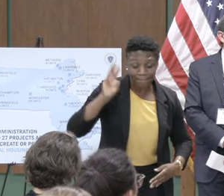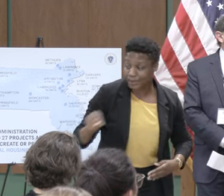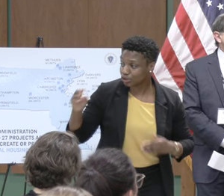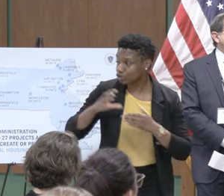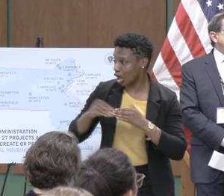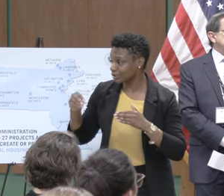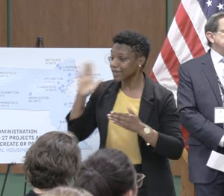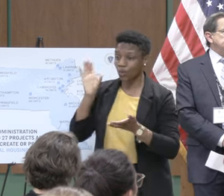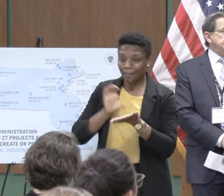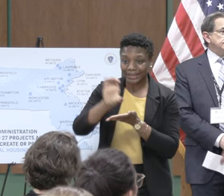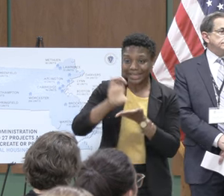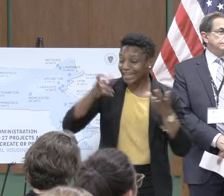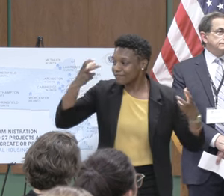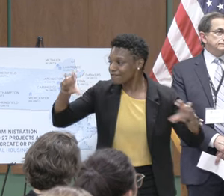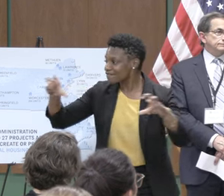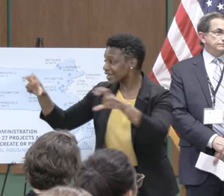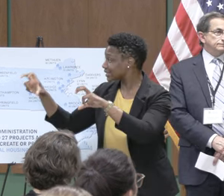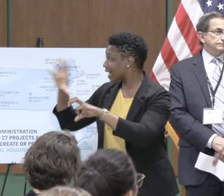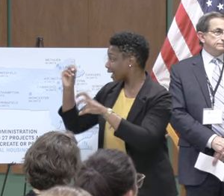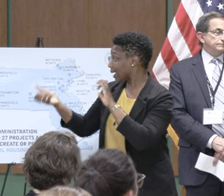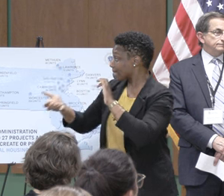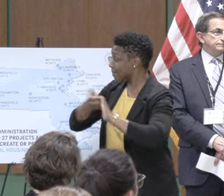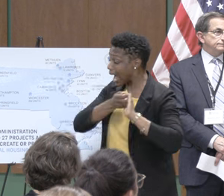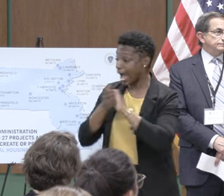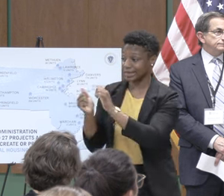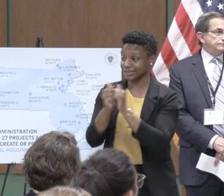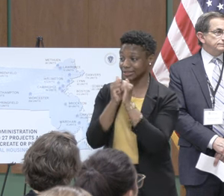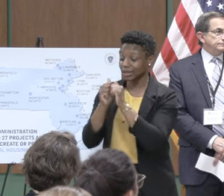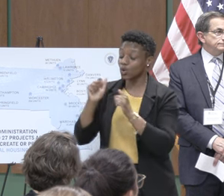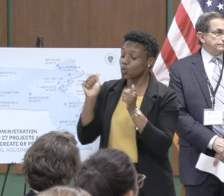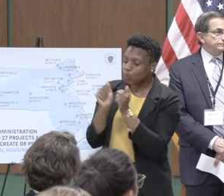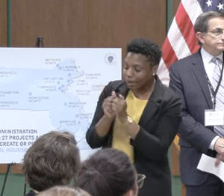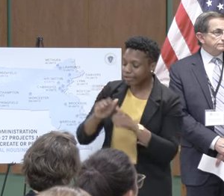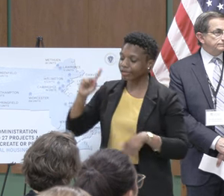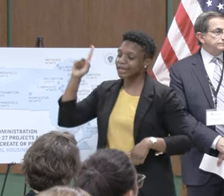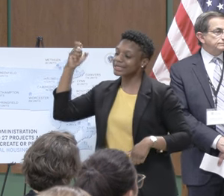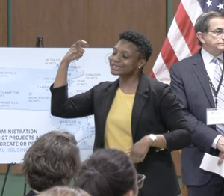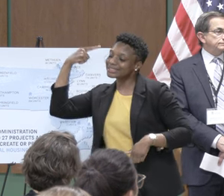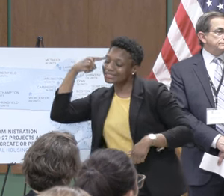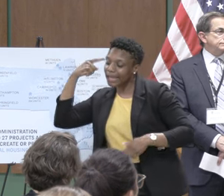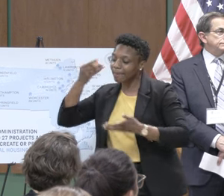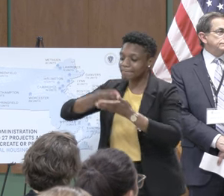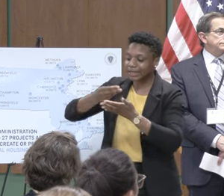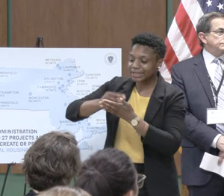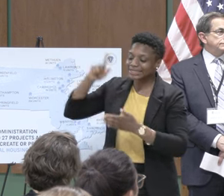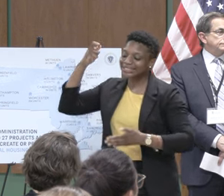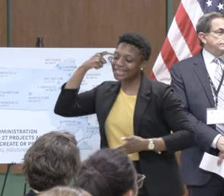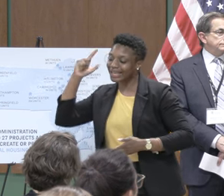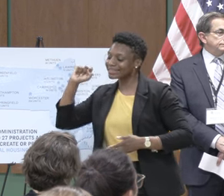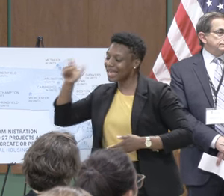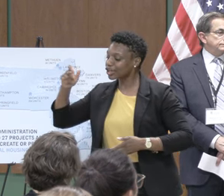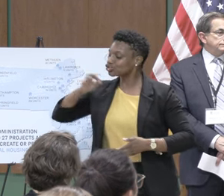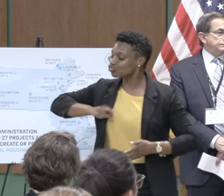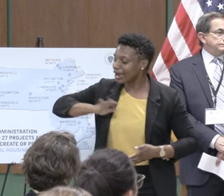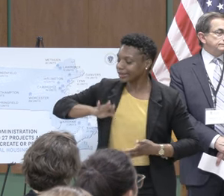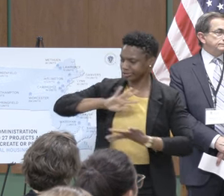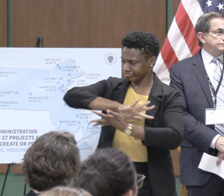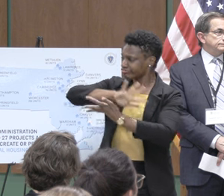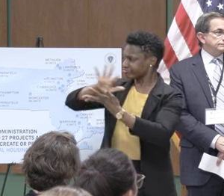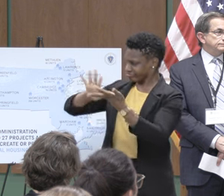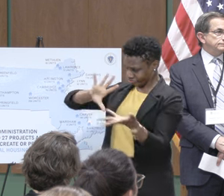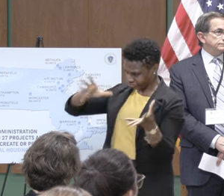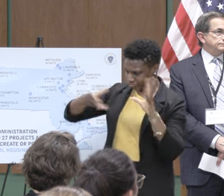today will be invested and combined state capital state tax credits and federal tax credits